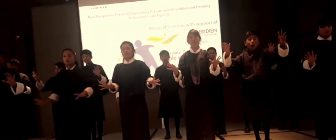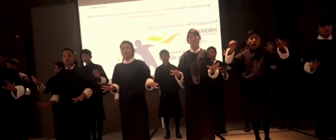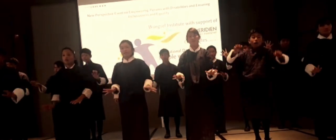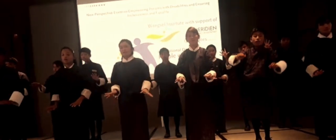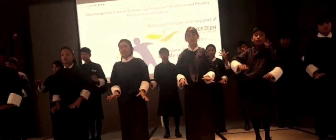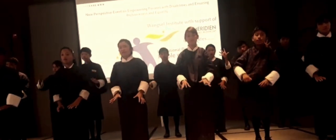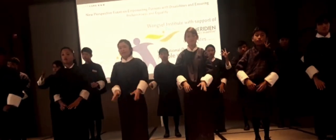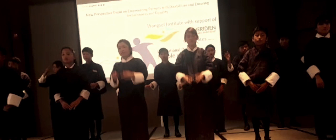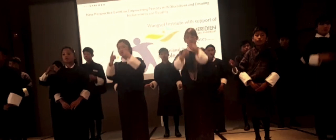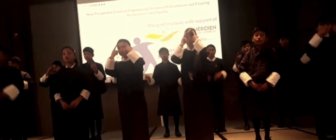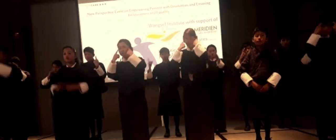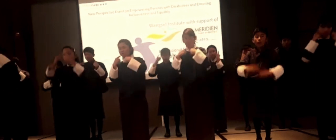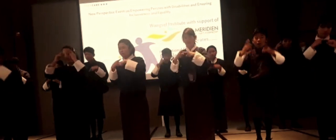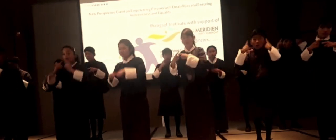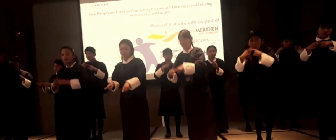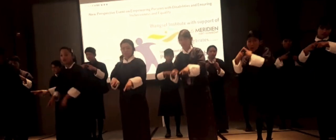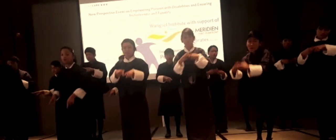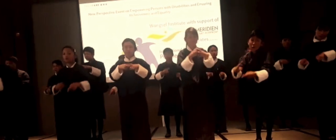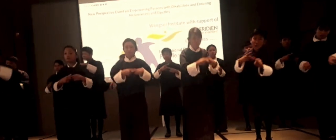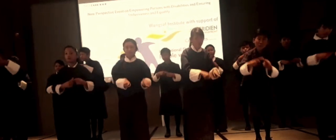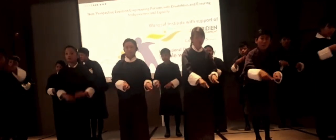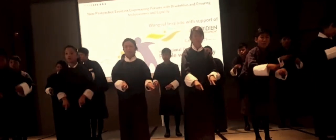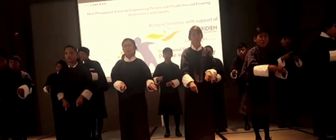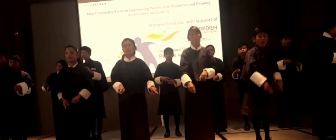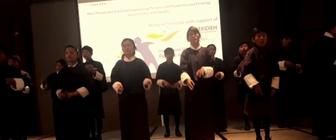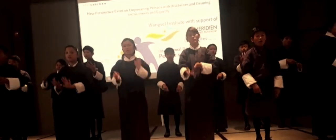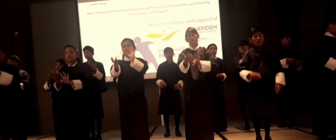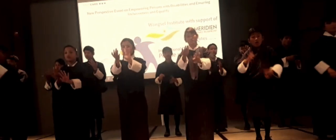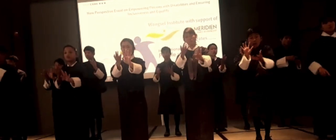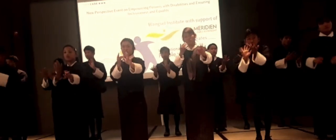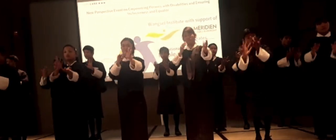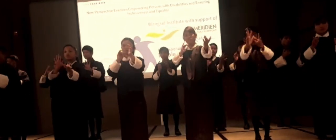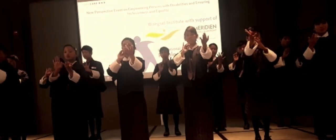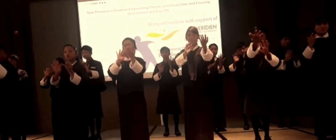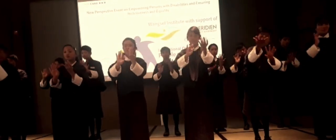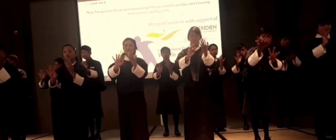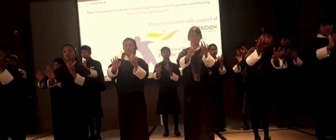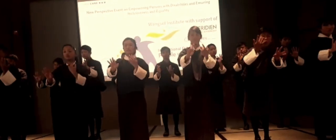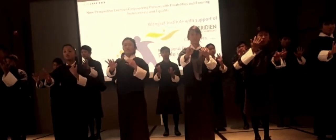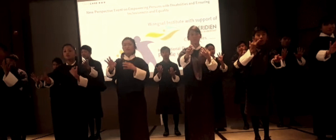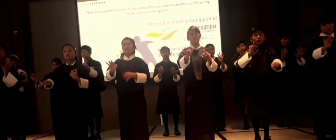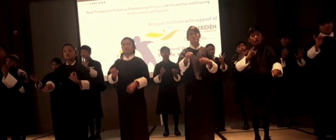places, of people going by, I see friends shaking